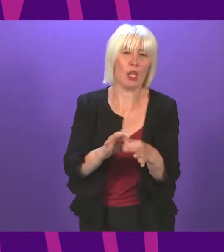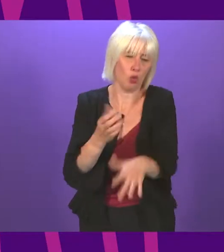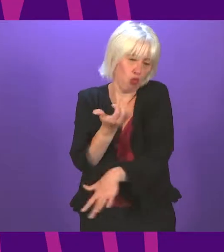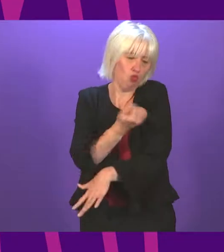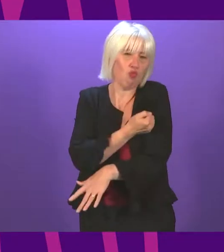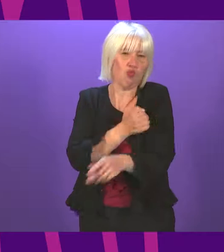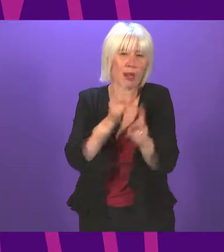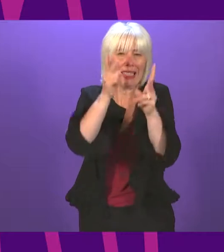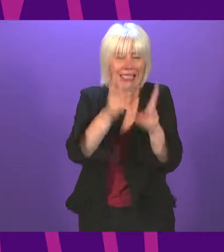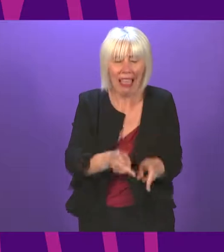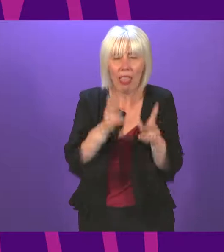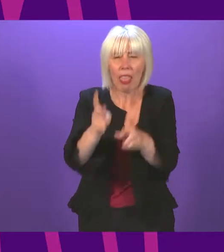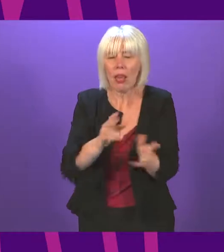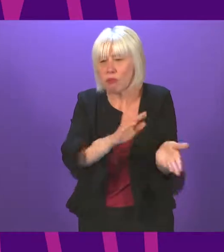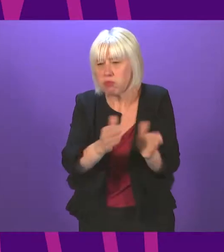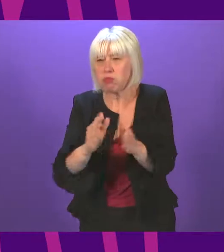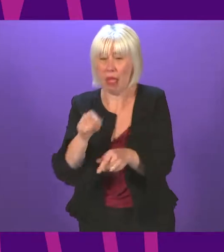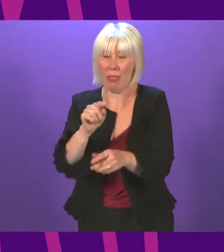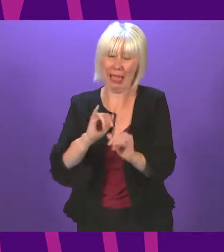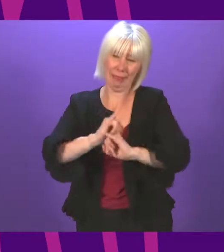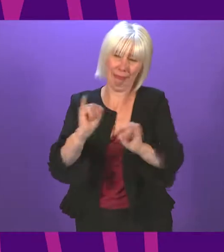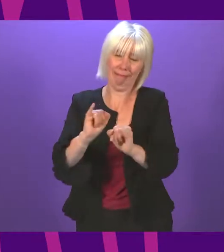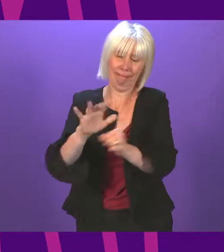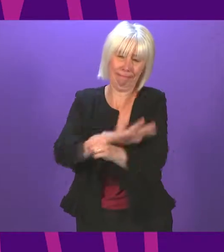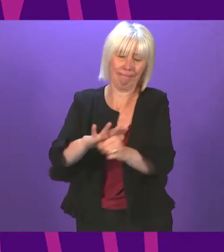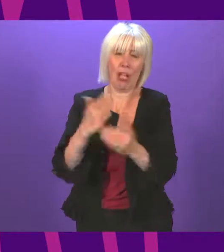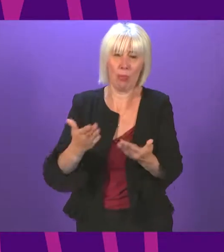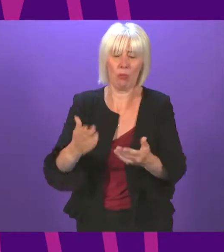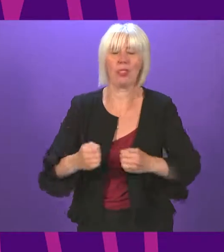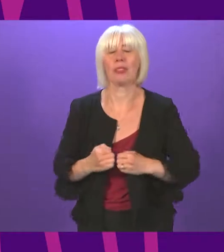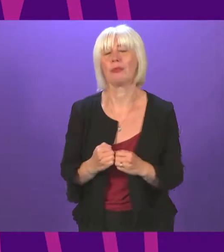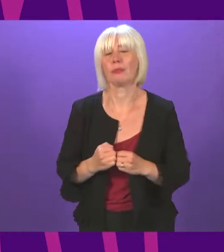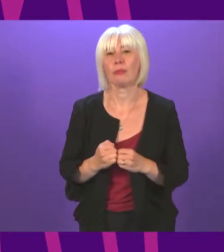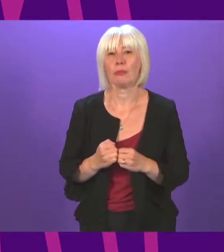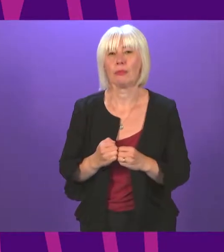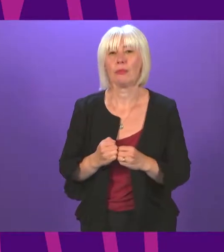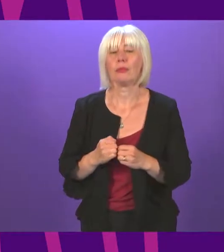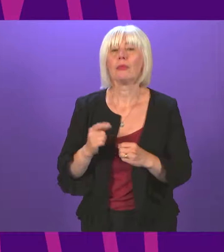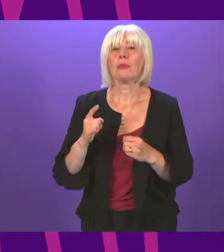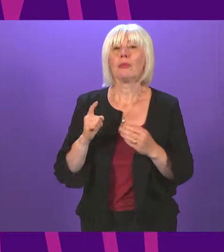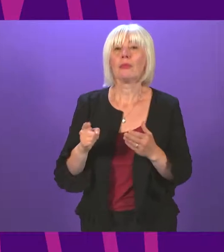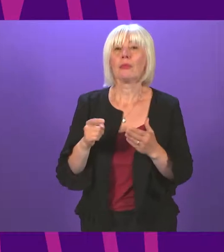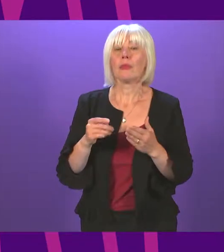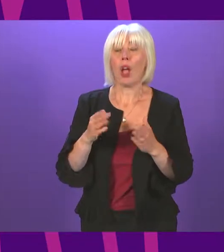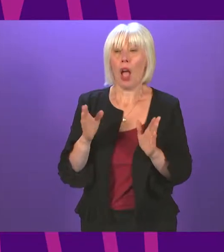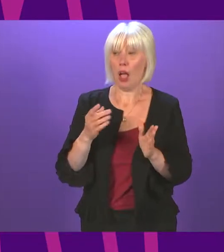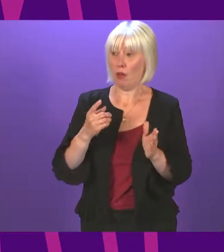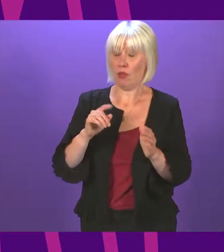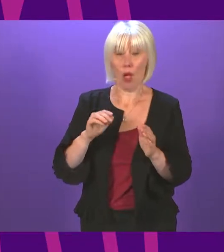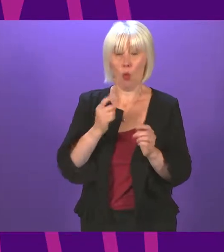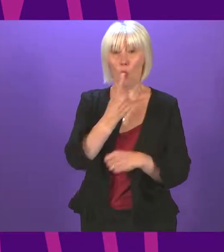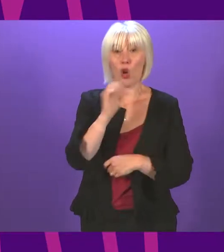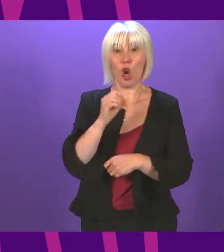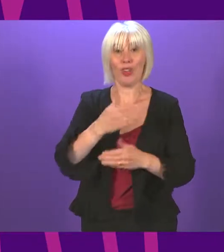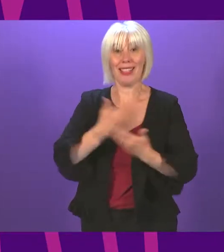and to addressing that crisis. As part of the wider approach to the 100 days